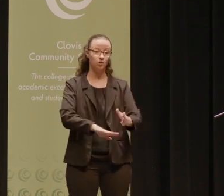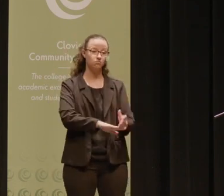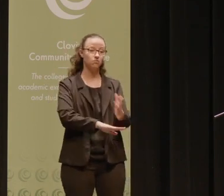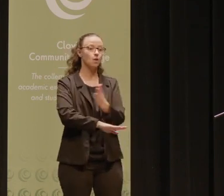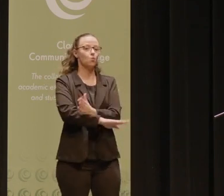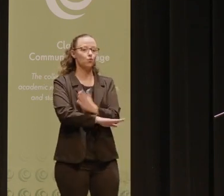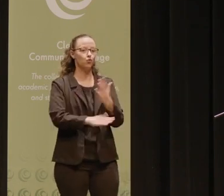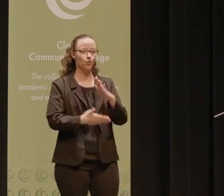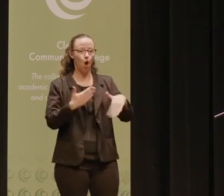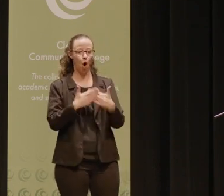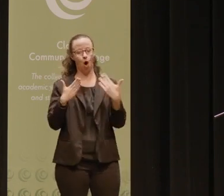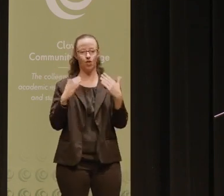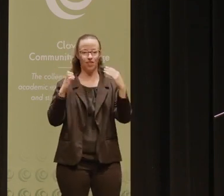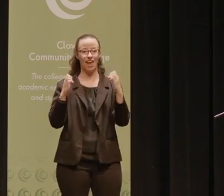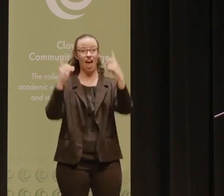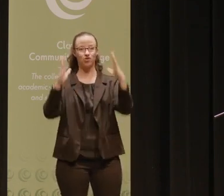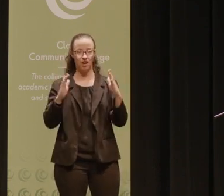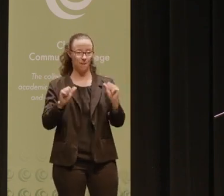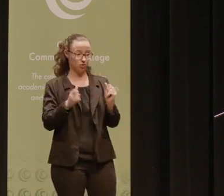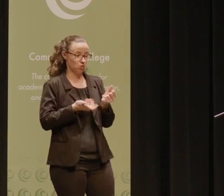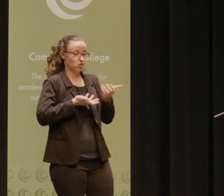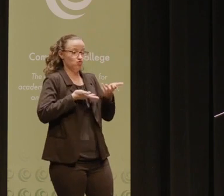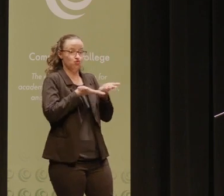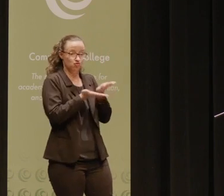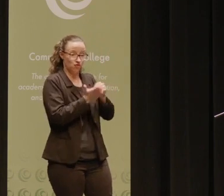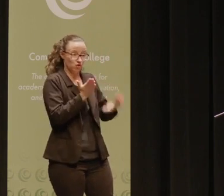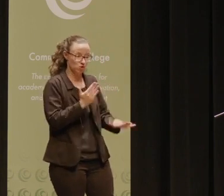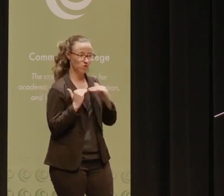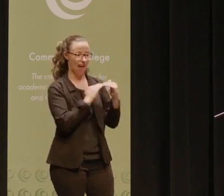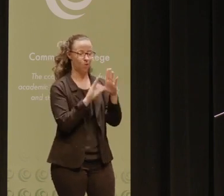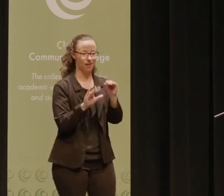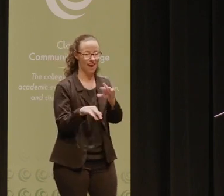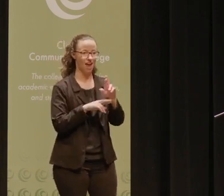capacity of all educators to serve students equitably and responsibly.